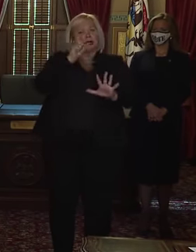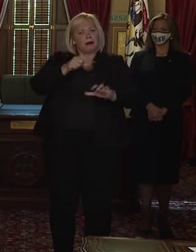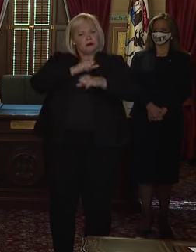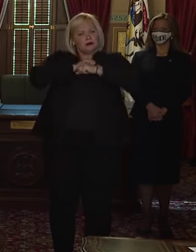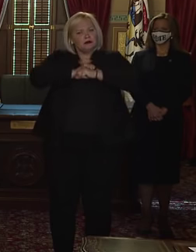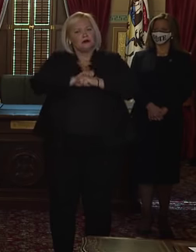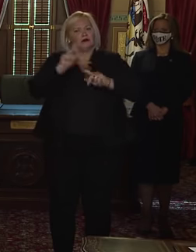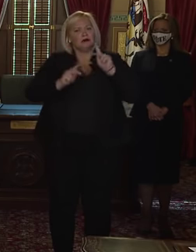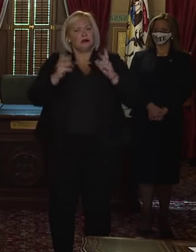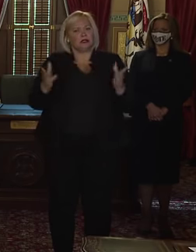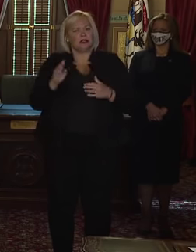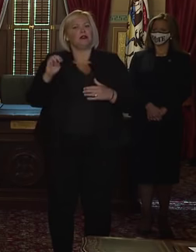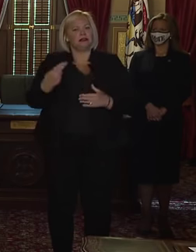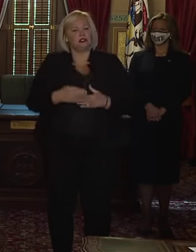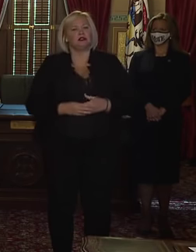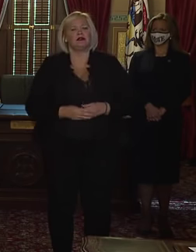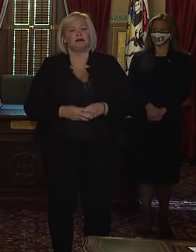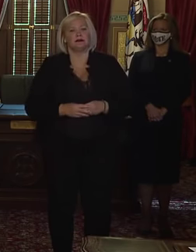in this state.